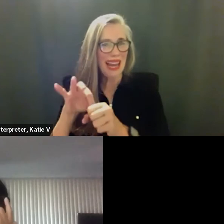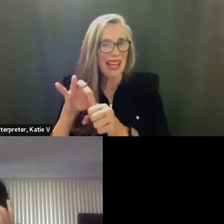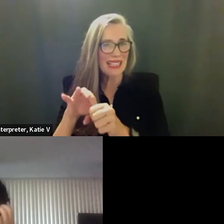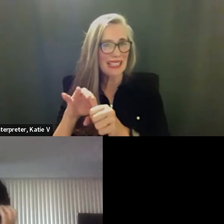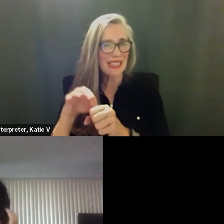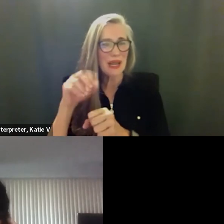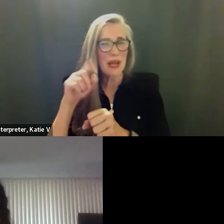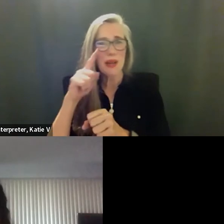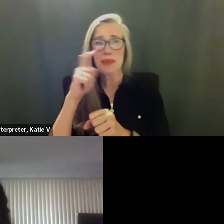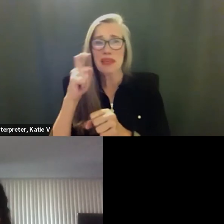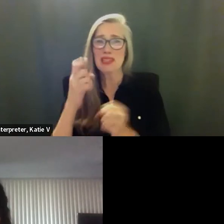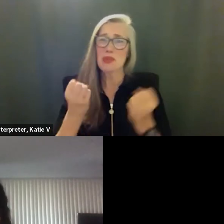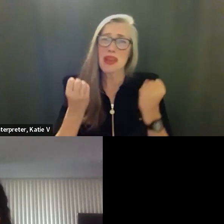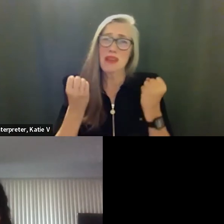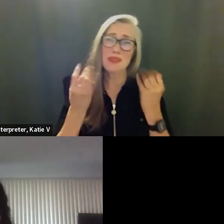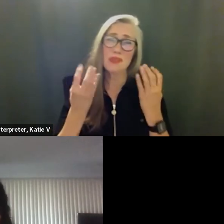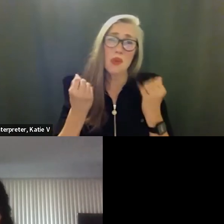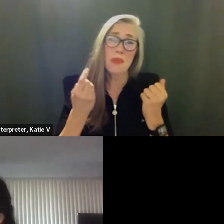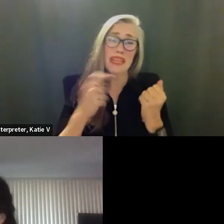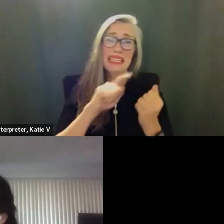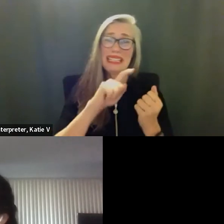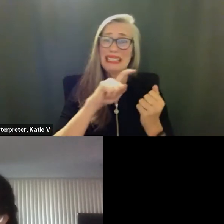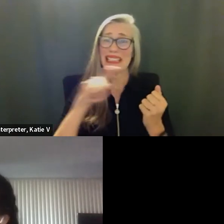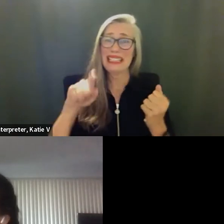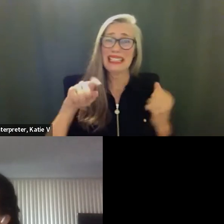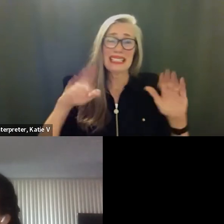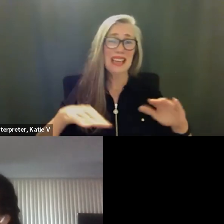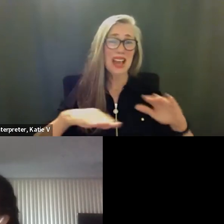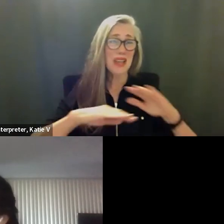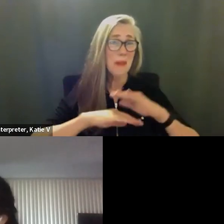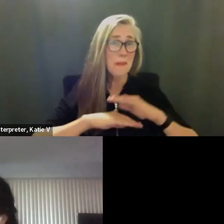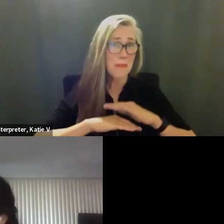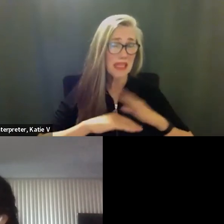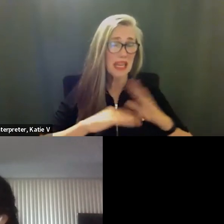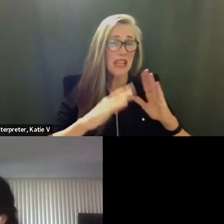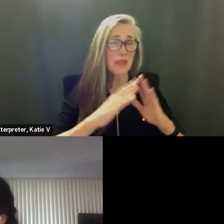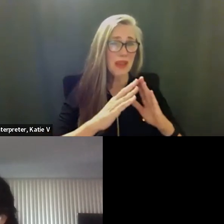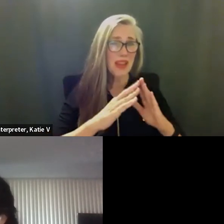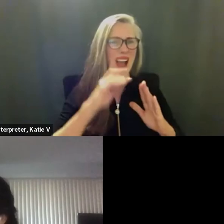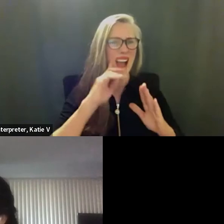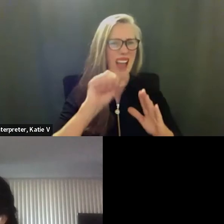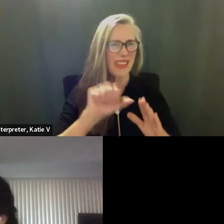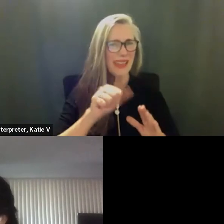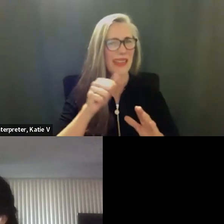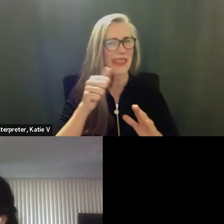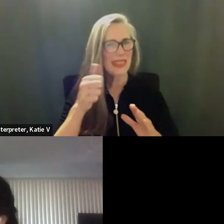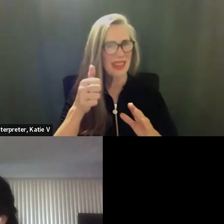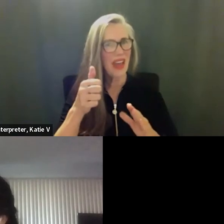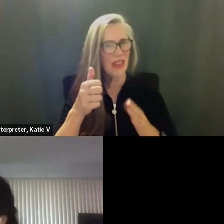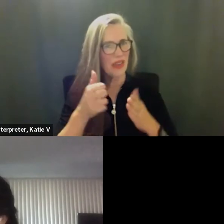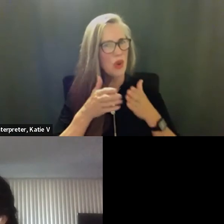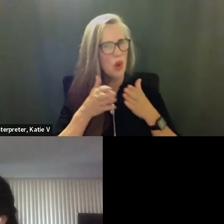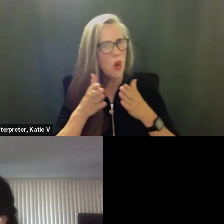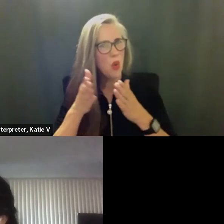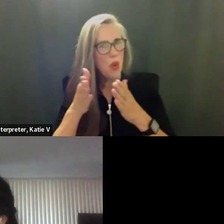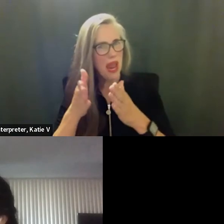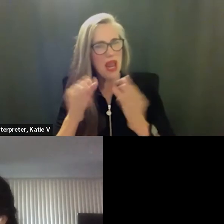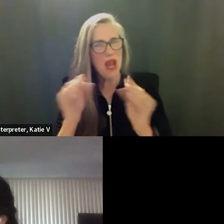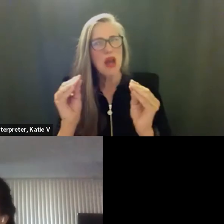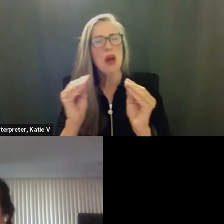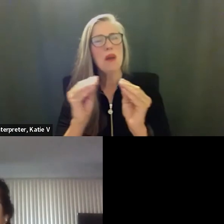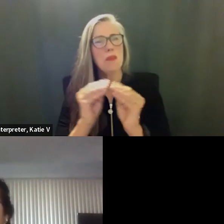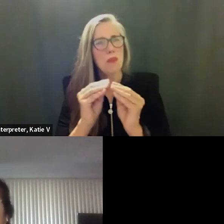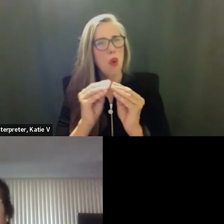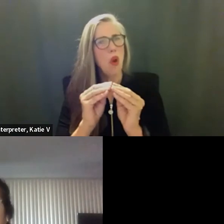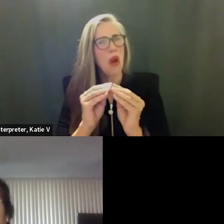have a lot of unmet need in our community and i think that the other route seems more prudent and fiscally responsible